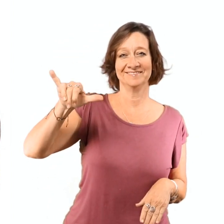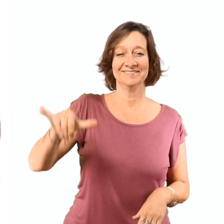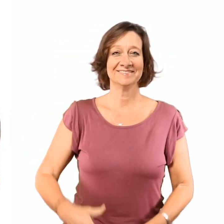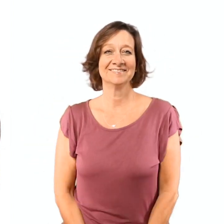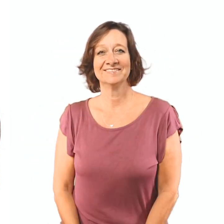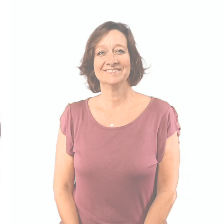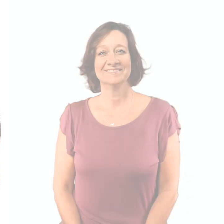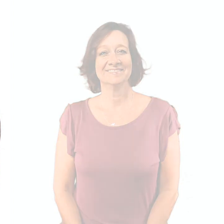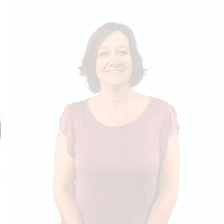Watley.